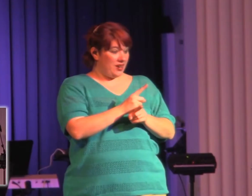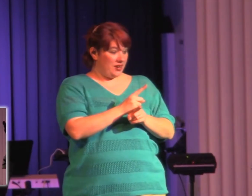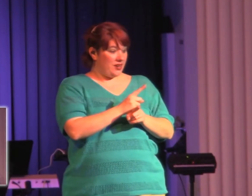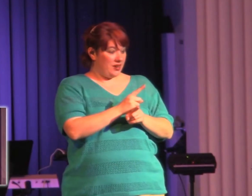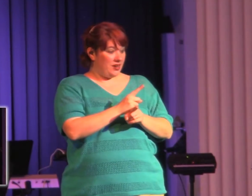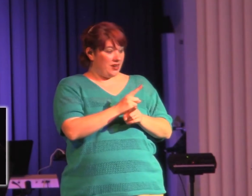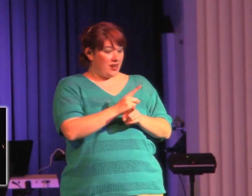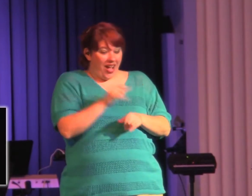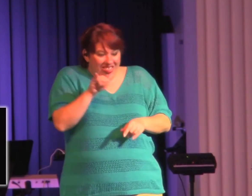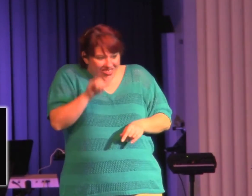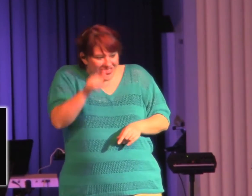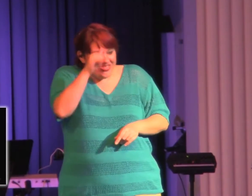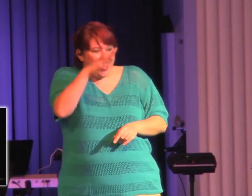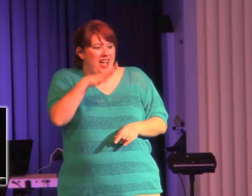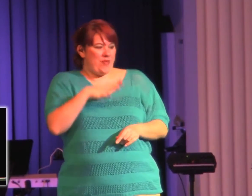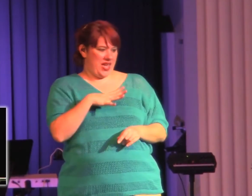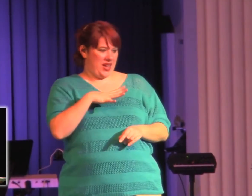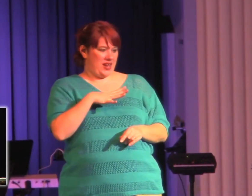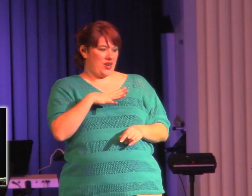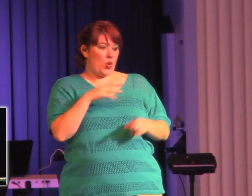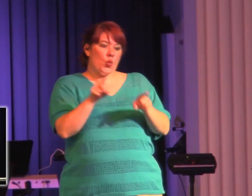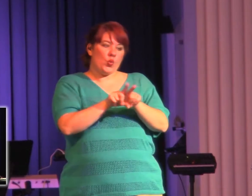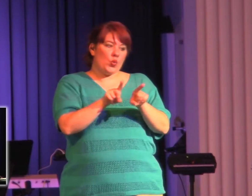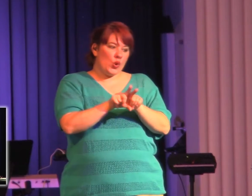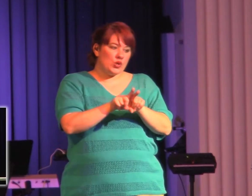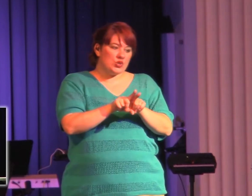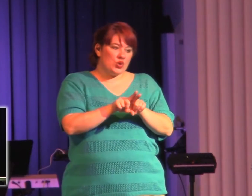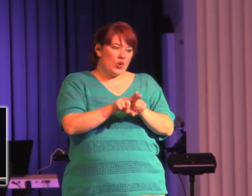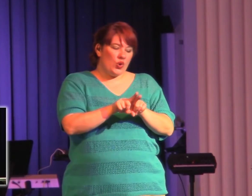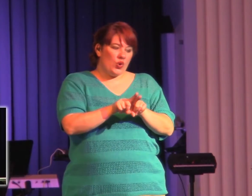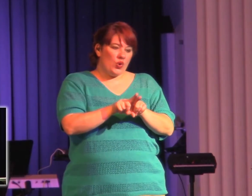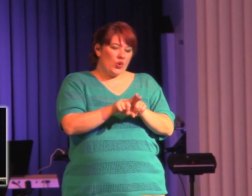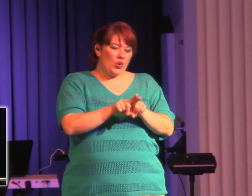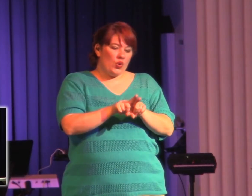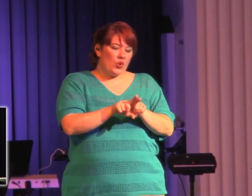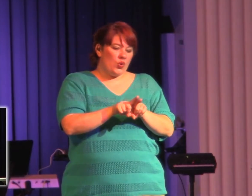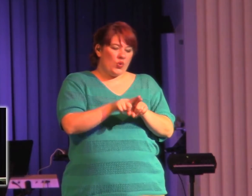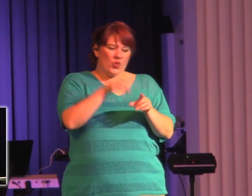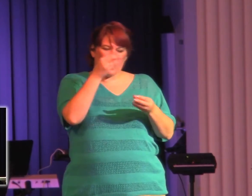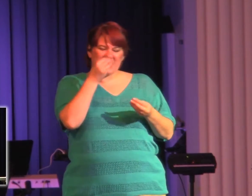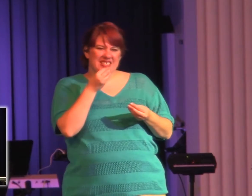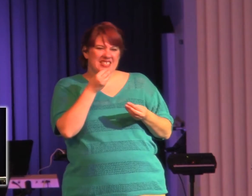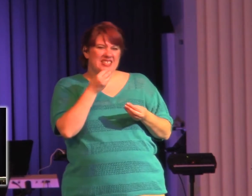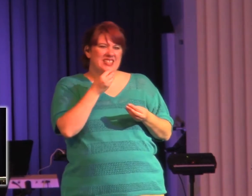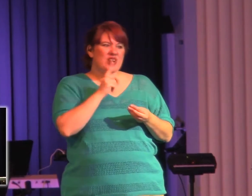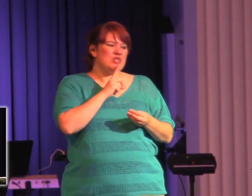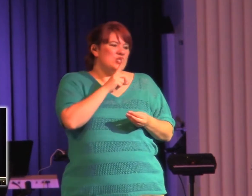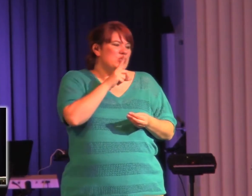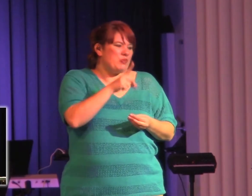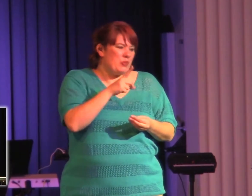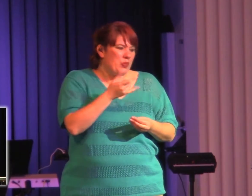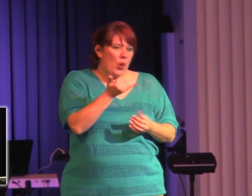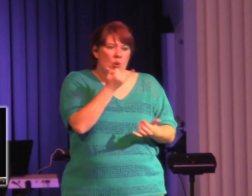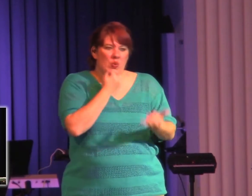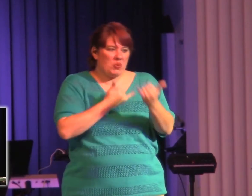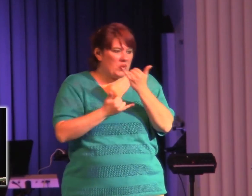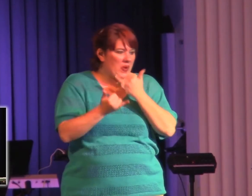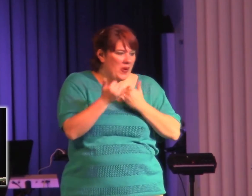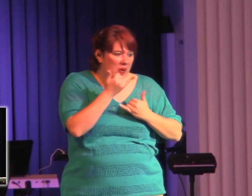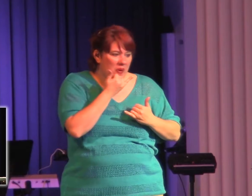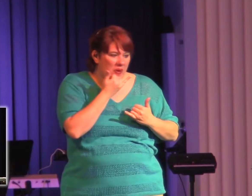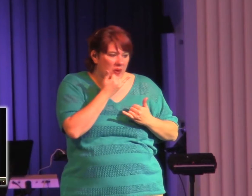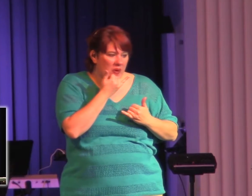stuck his foot in his mouth, the man who wimped out, the man who denied